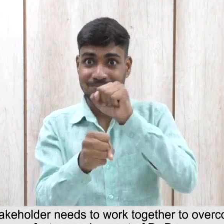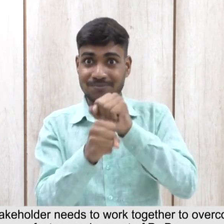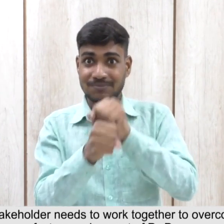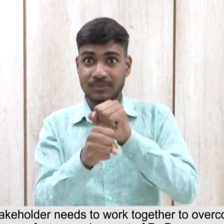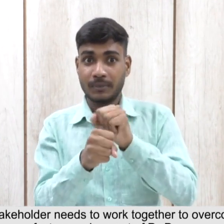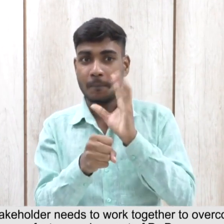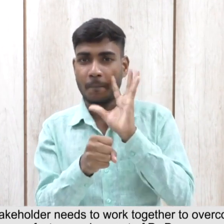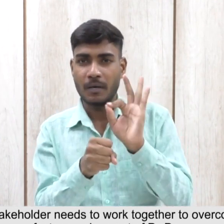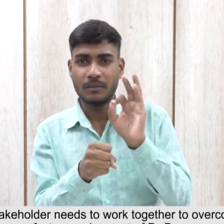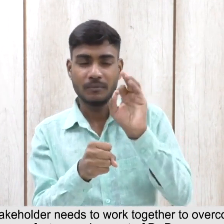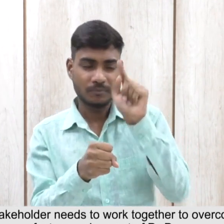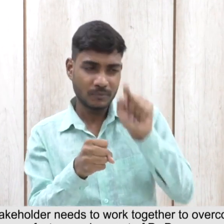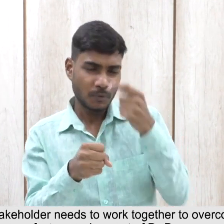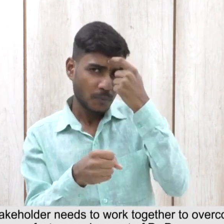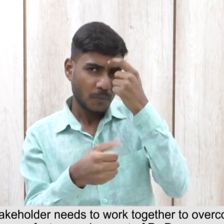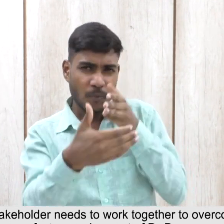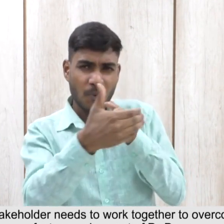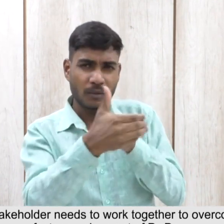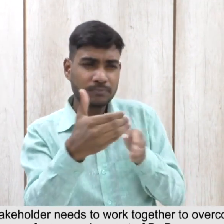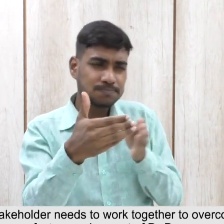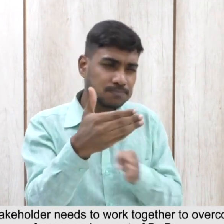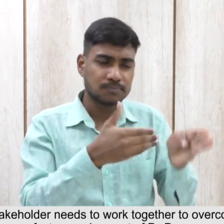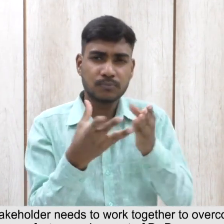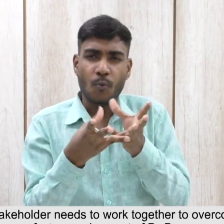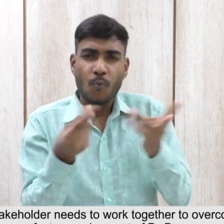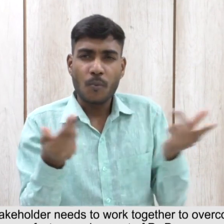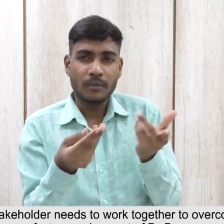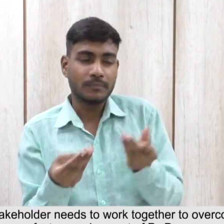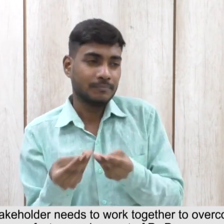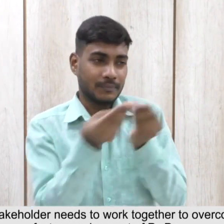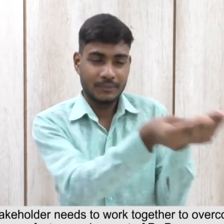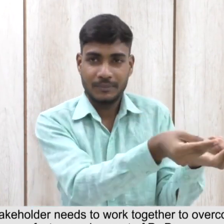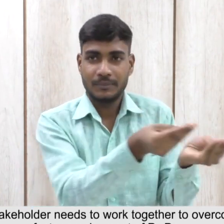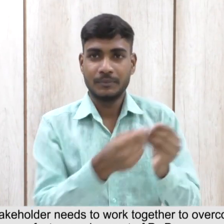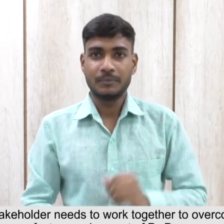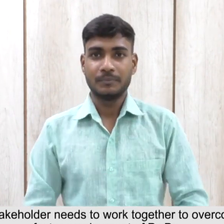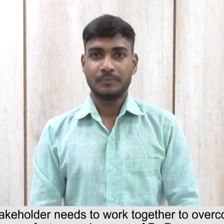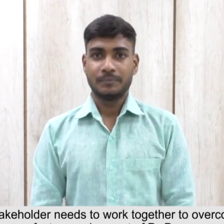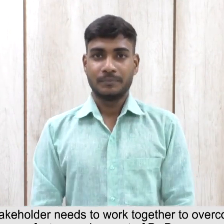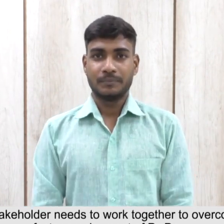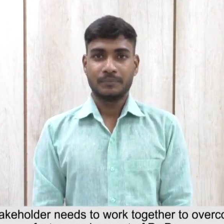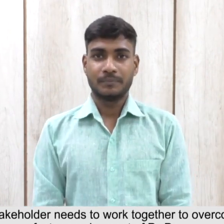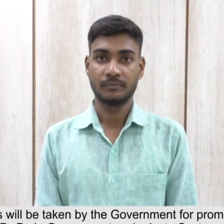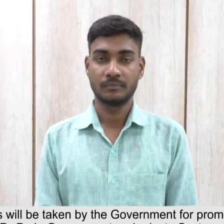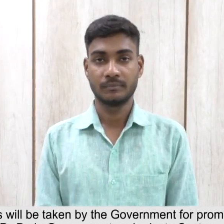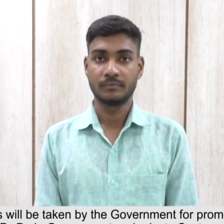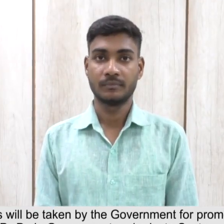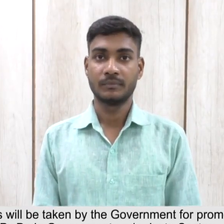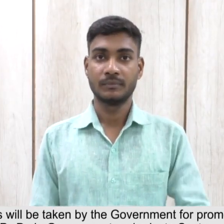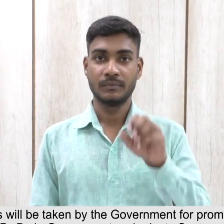work together to overcome the challenges to foster employment of PWDs 7.9 The following steps will be taken